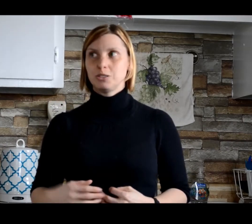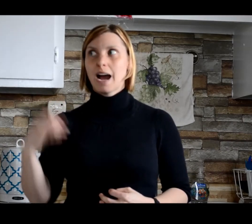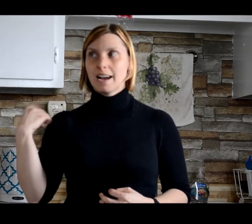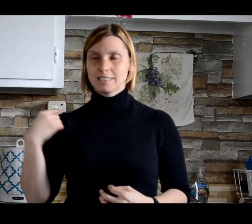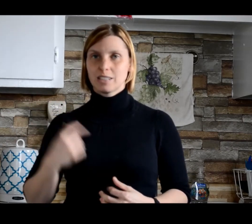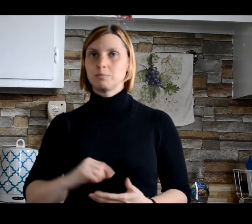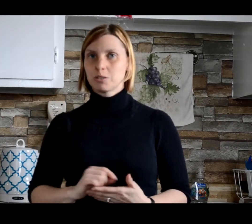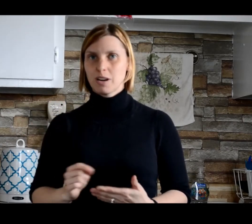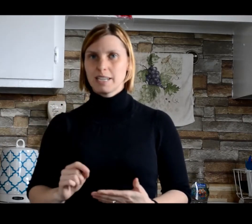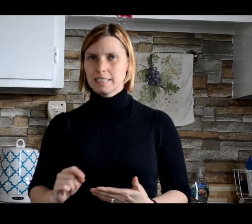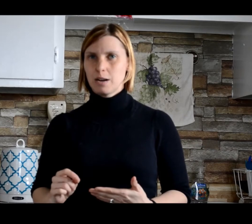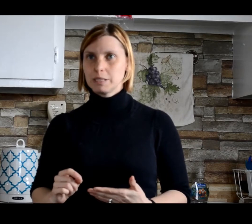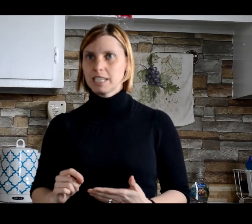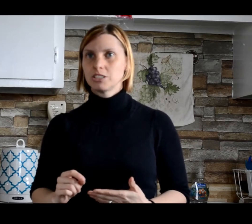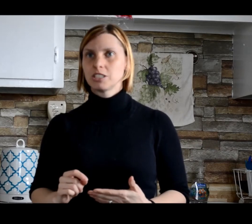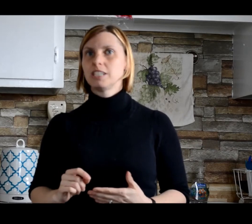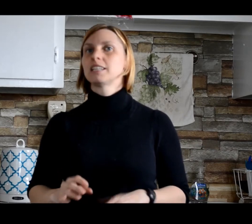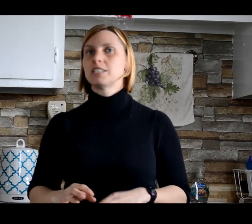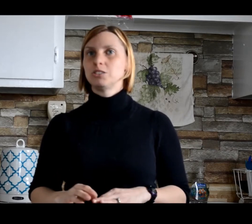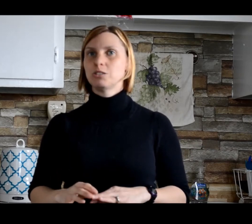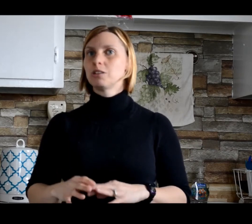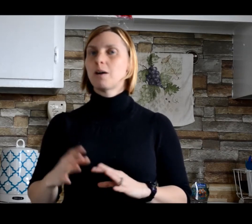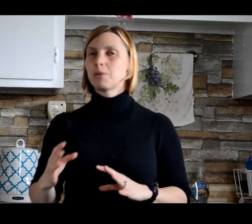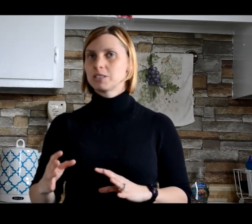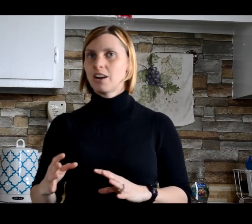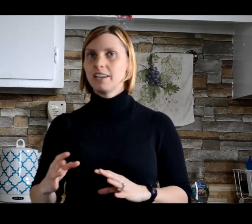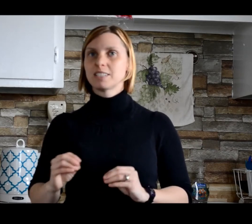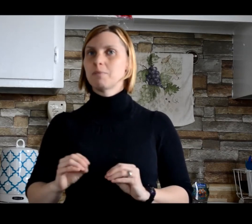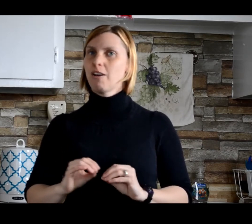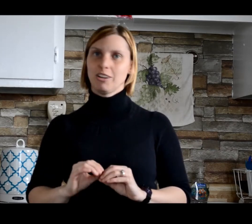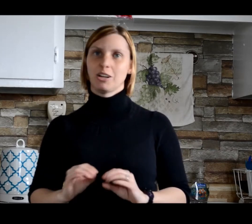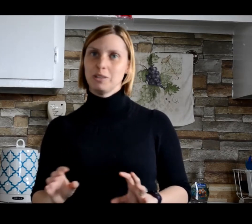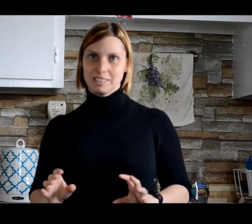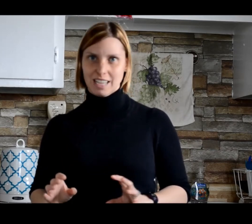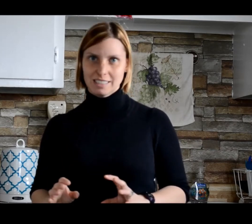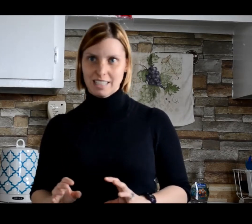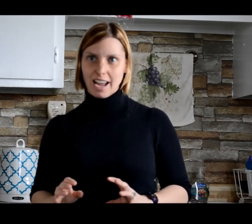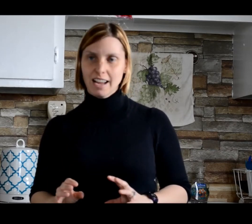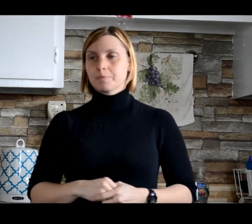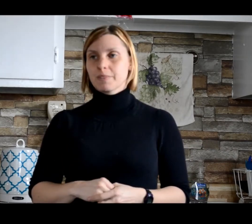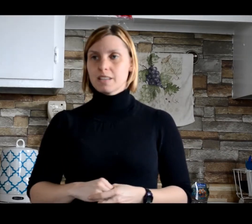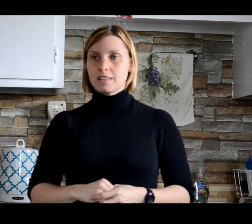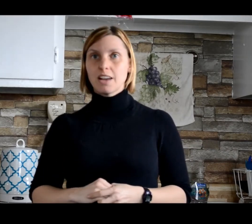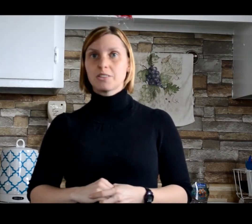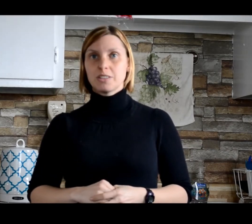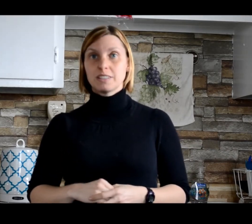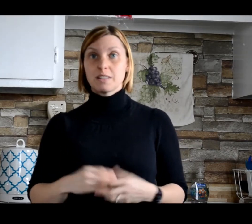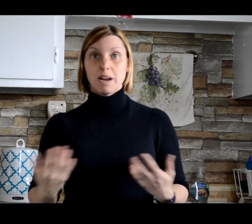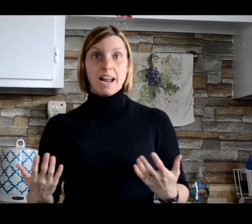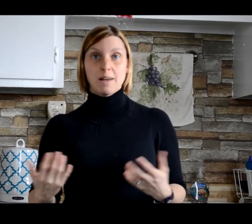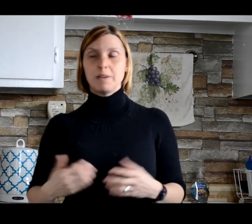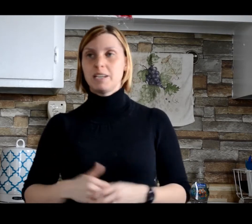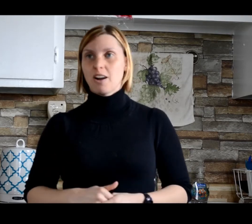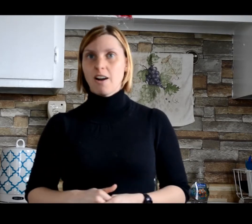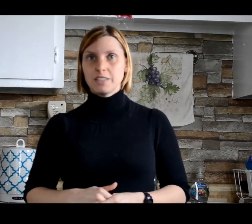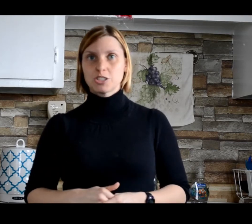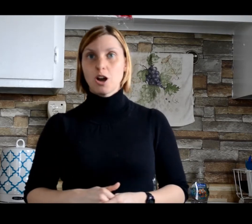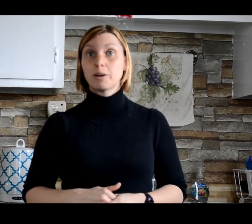ask them to write it down potentially unless you know a lot more signs. I'm not going to go into that today. The other thing that might happen in a coffee shop are